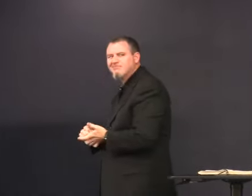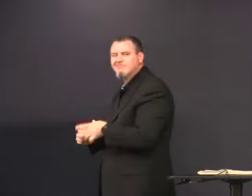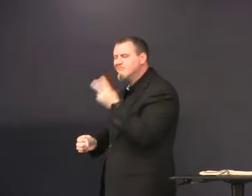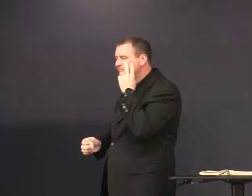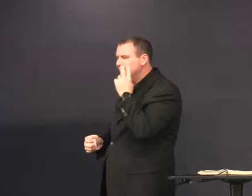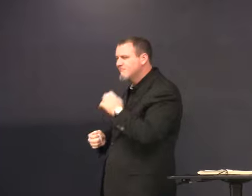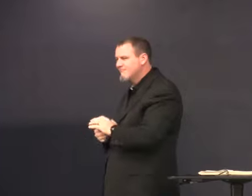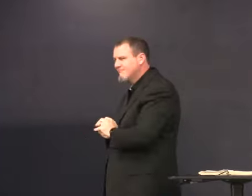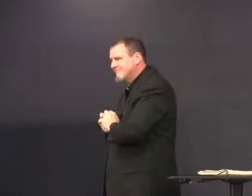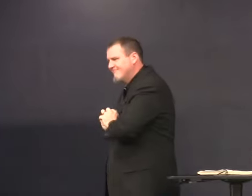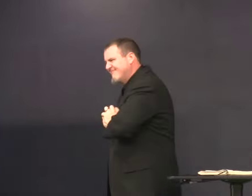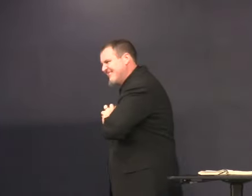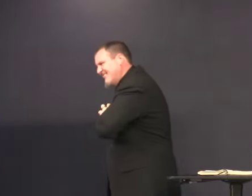We'll see.